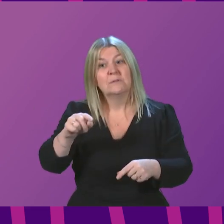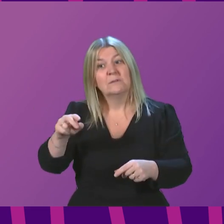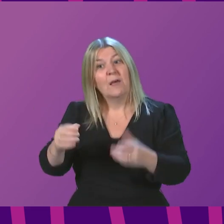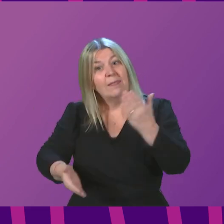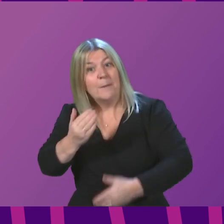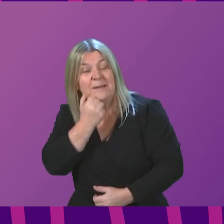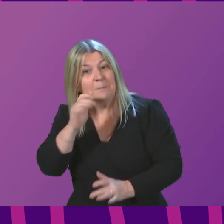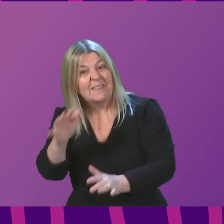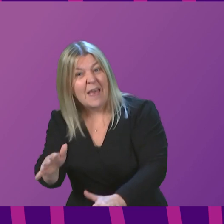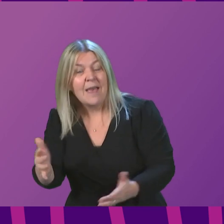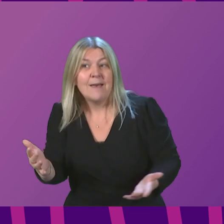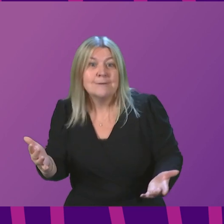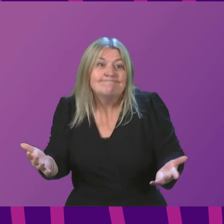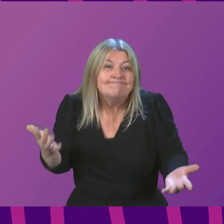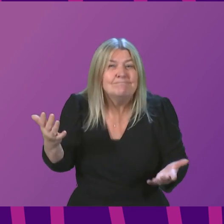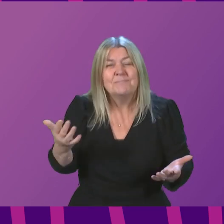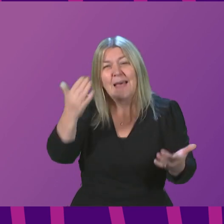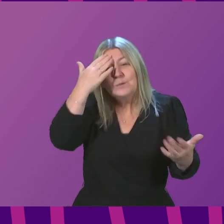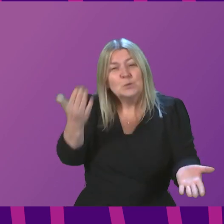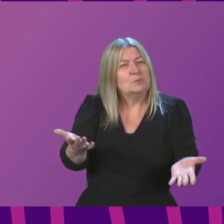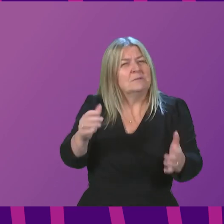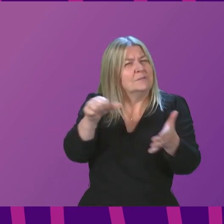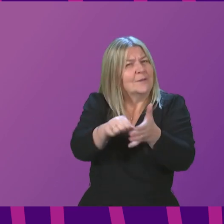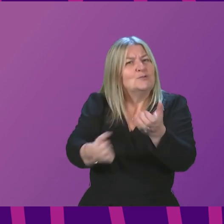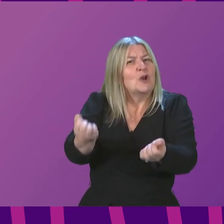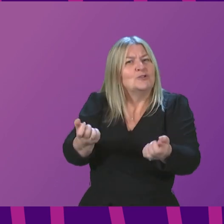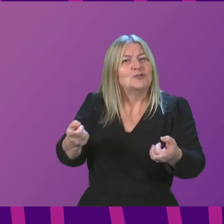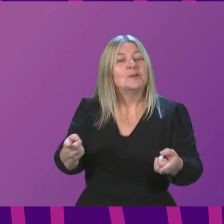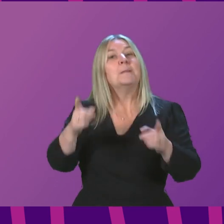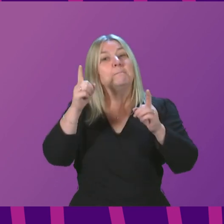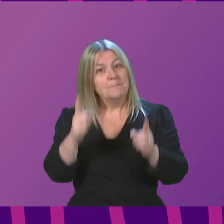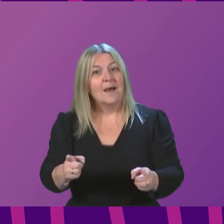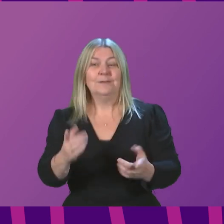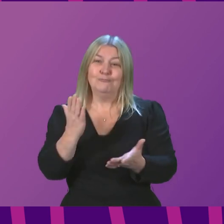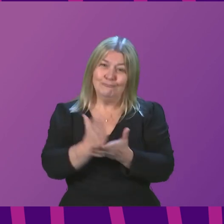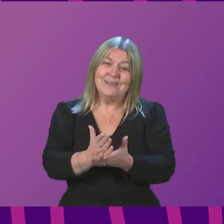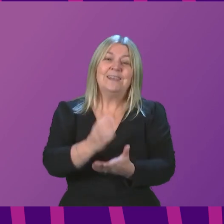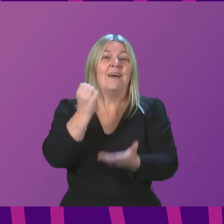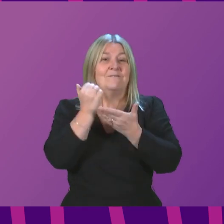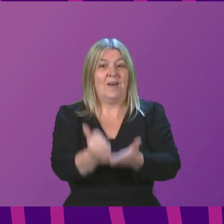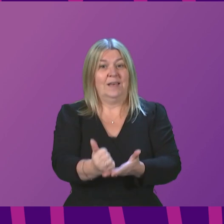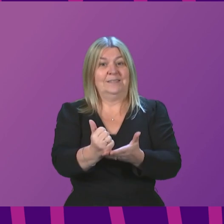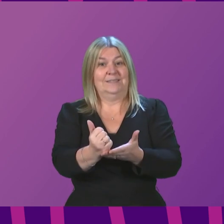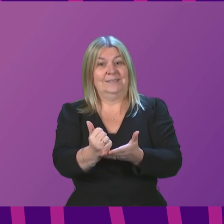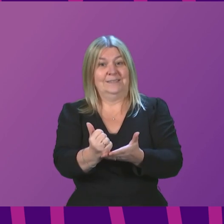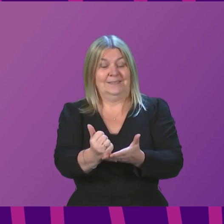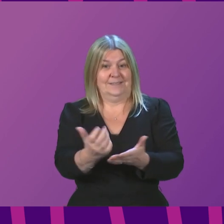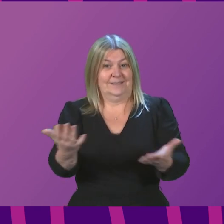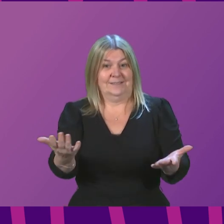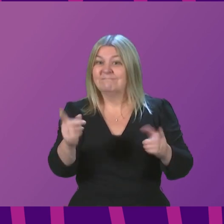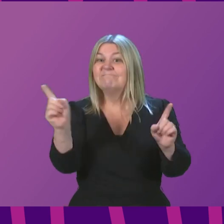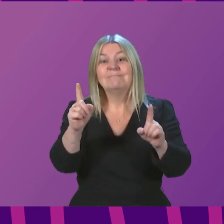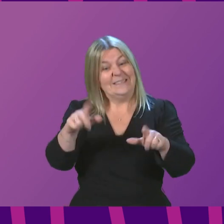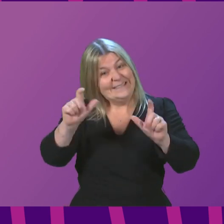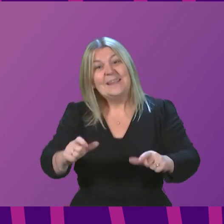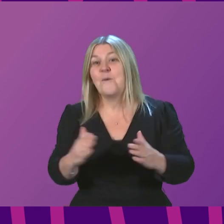on people's lives. But, I would ask people to remember that our core, the bedrock of the advice that we are giving right now, is to stay at home